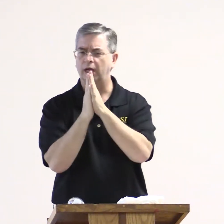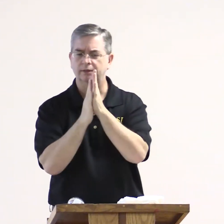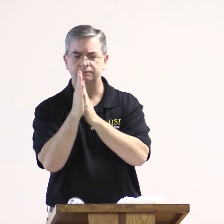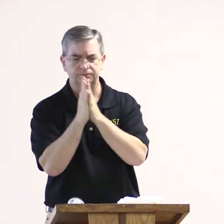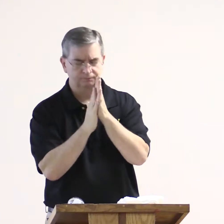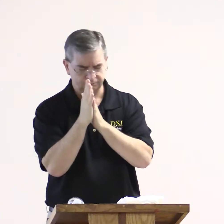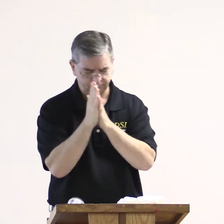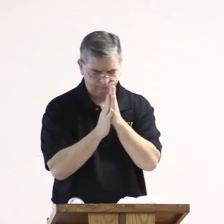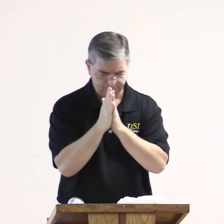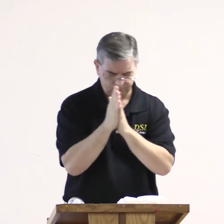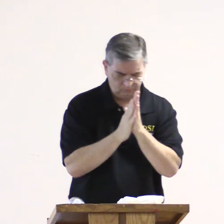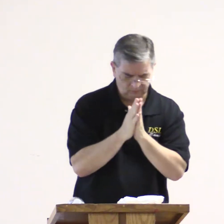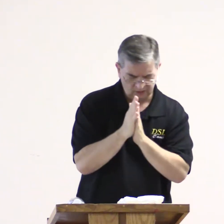Now let's pray. Go and go.